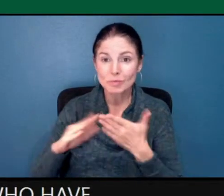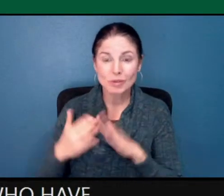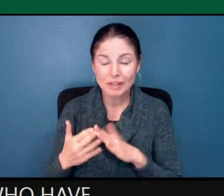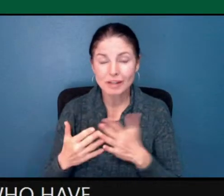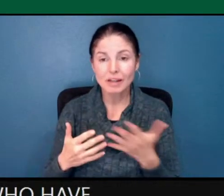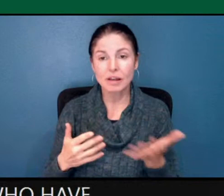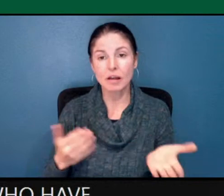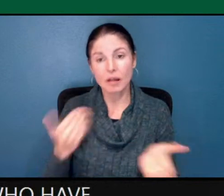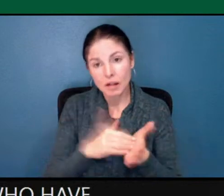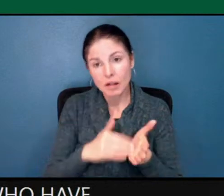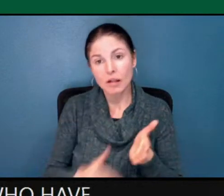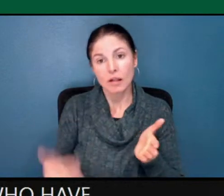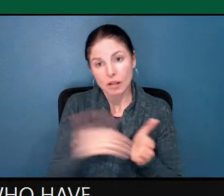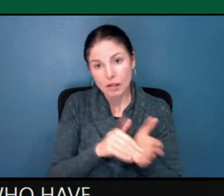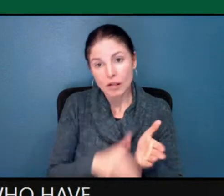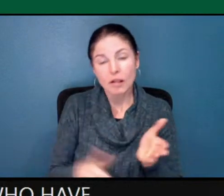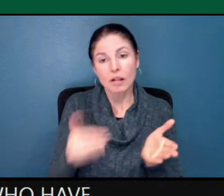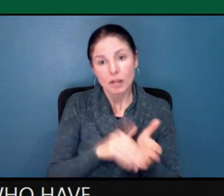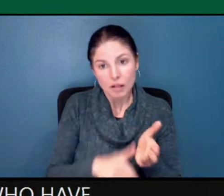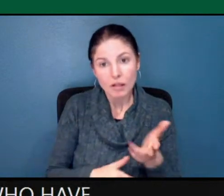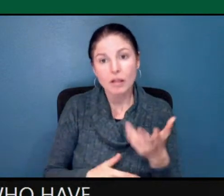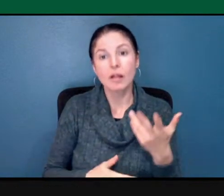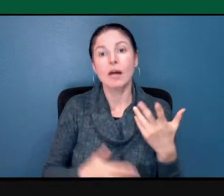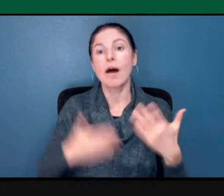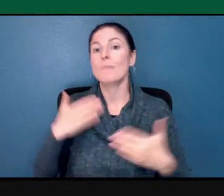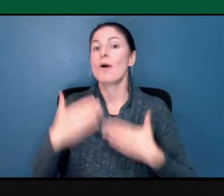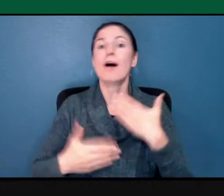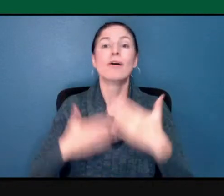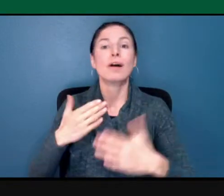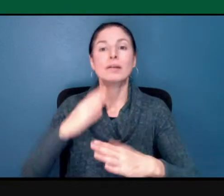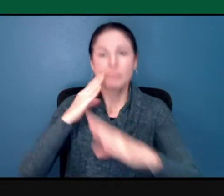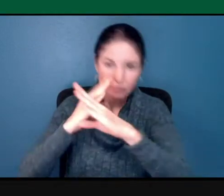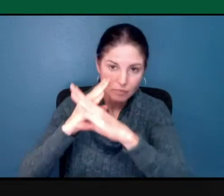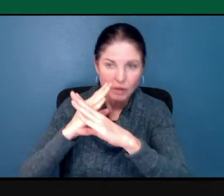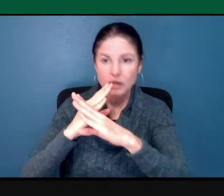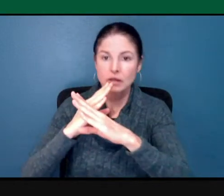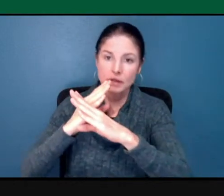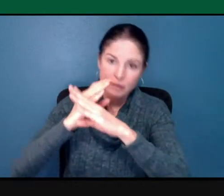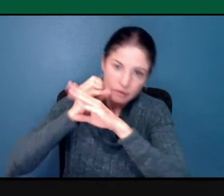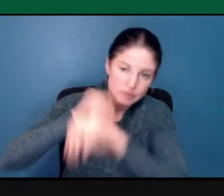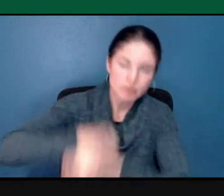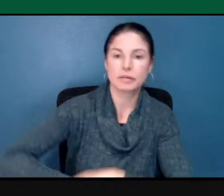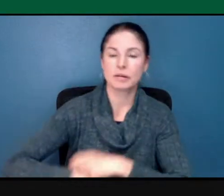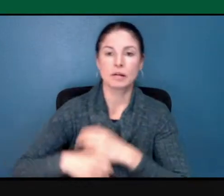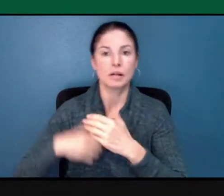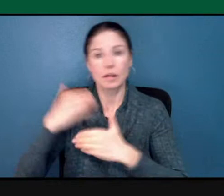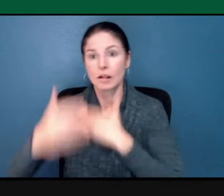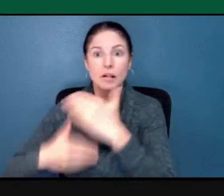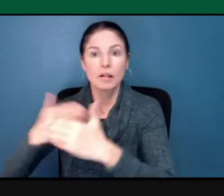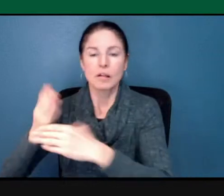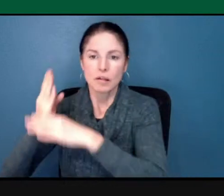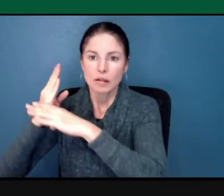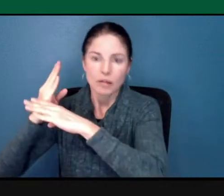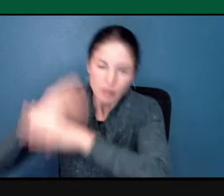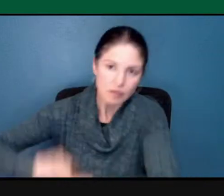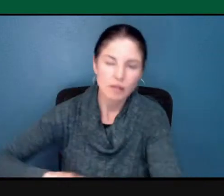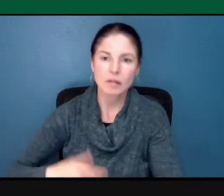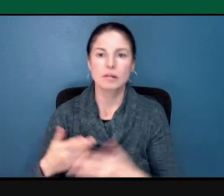barriers to progress, the two,